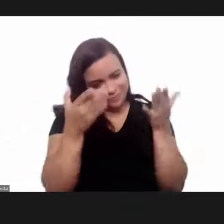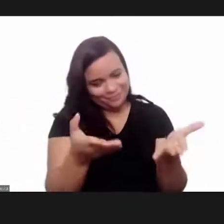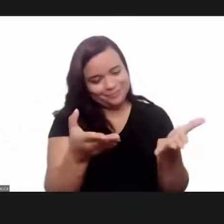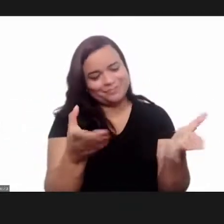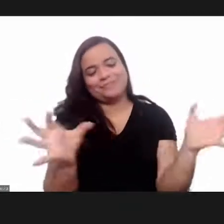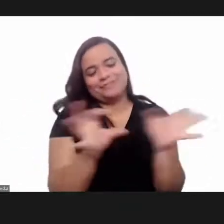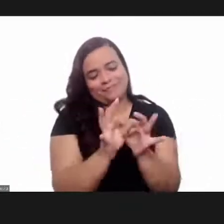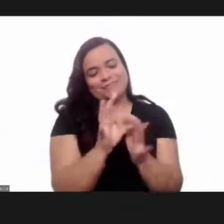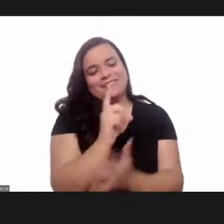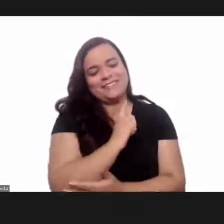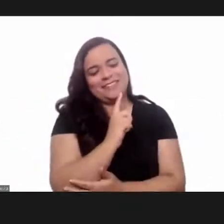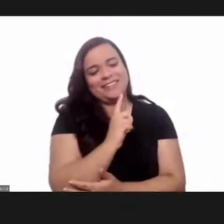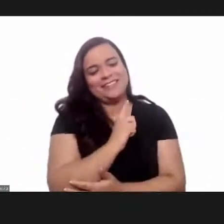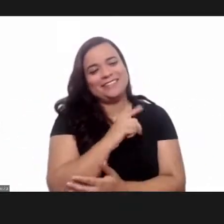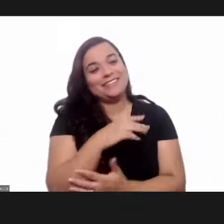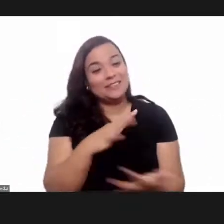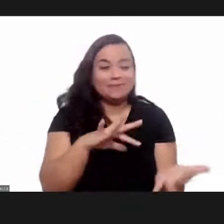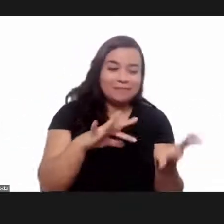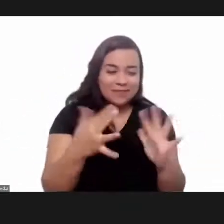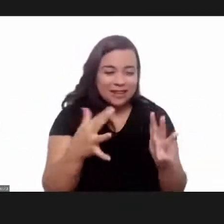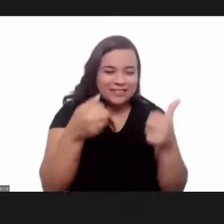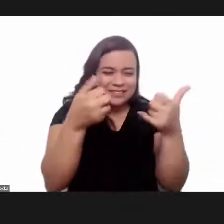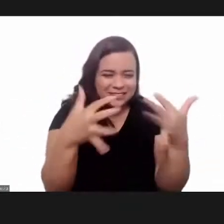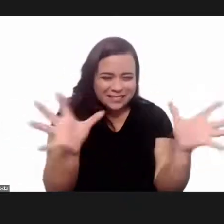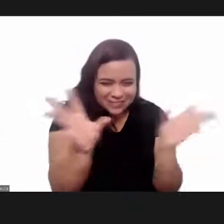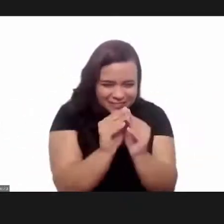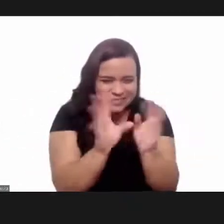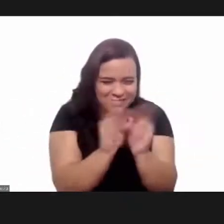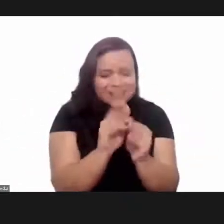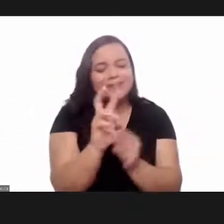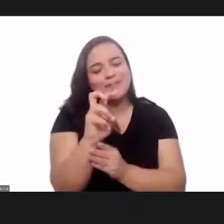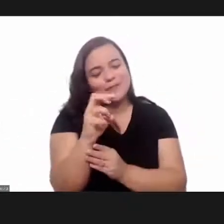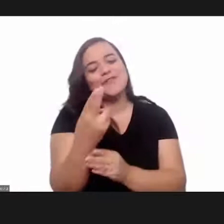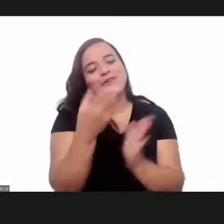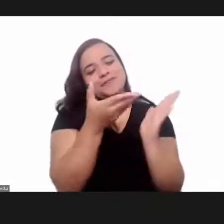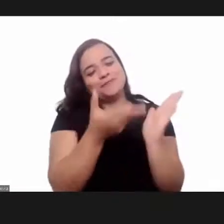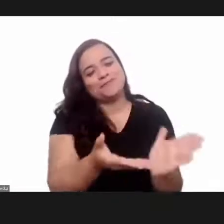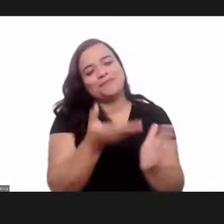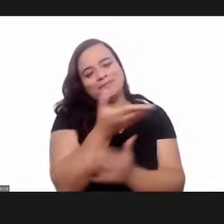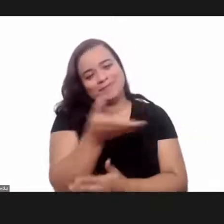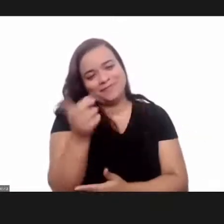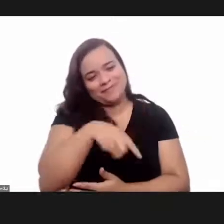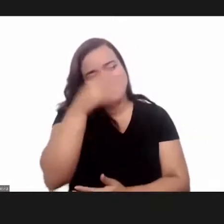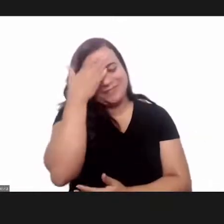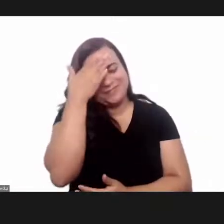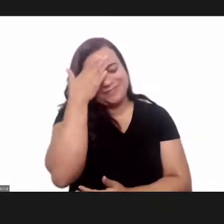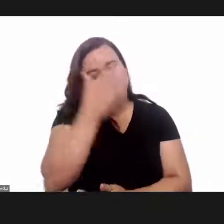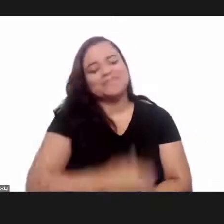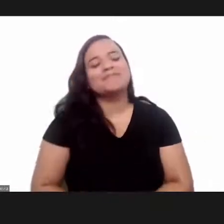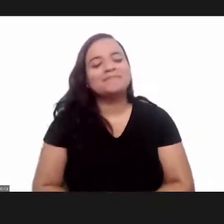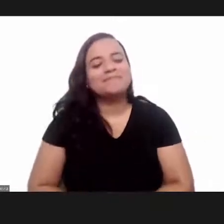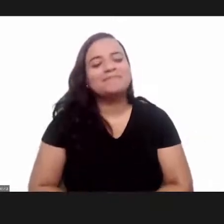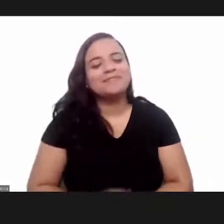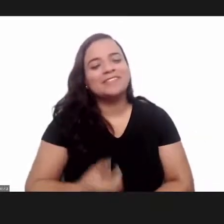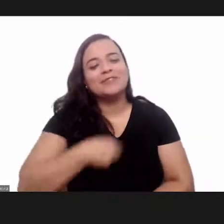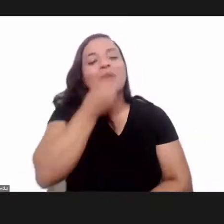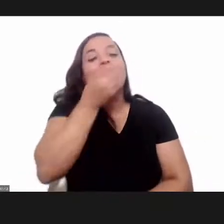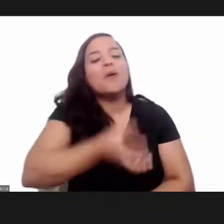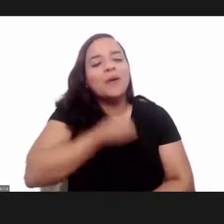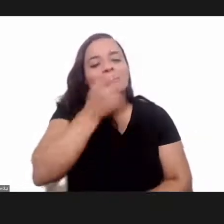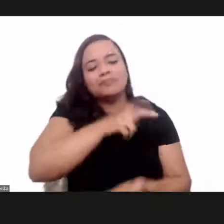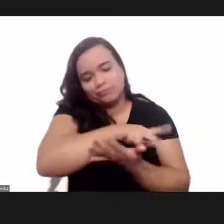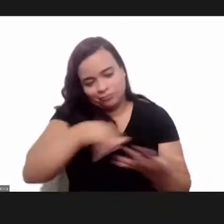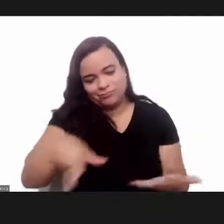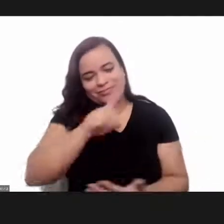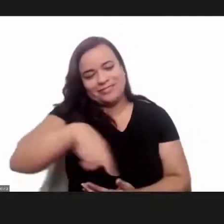on this connection and that's basically what i wish to narrate here and tell a